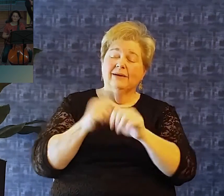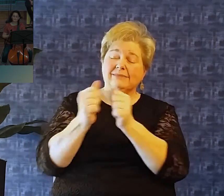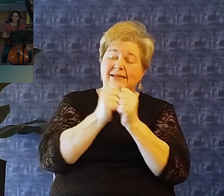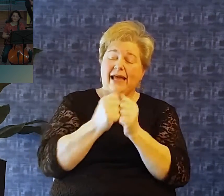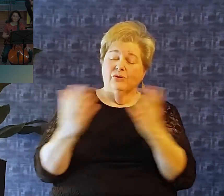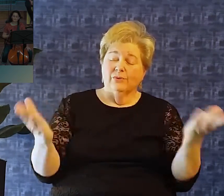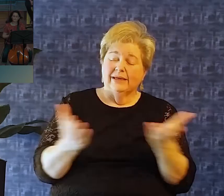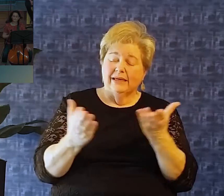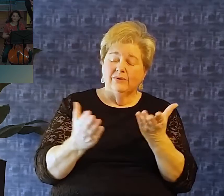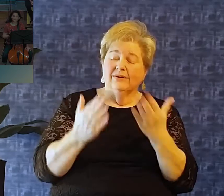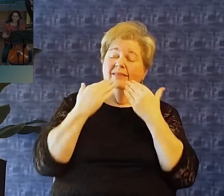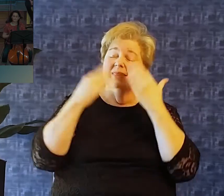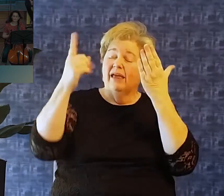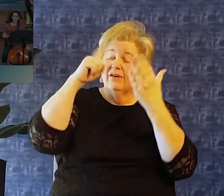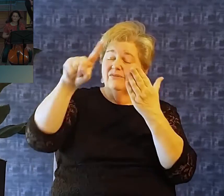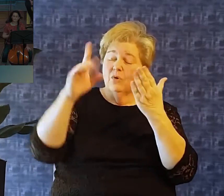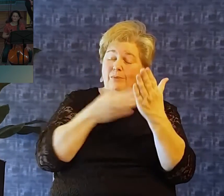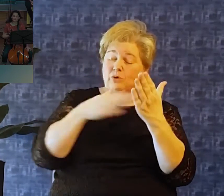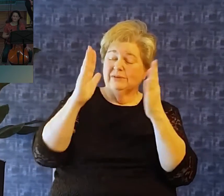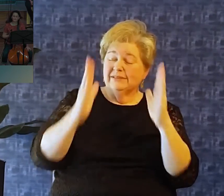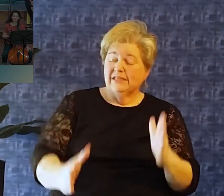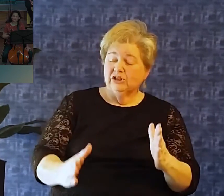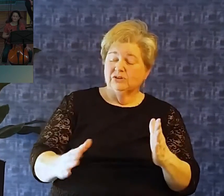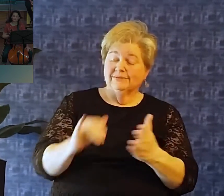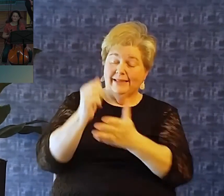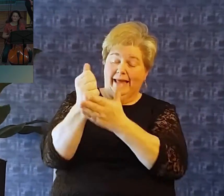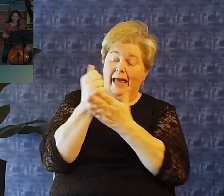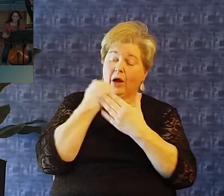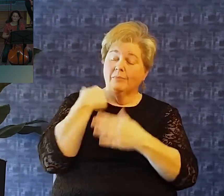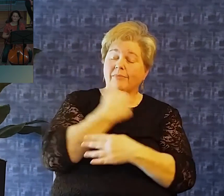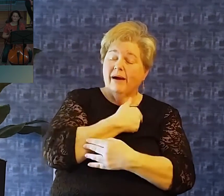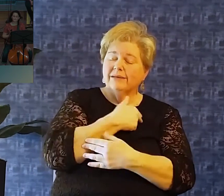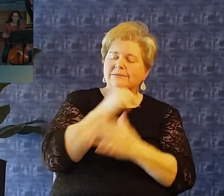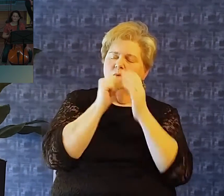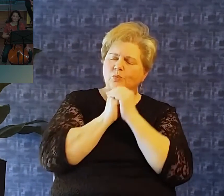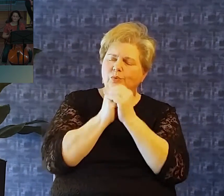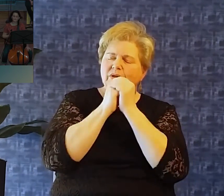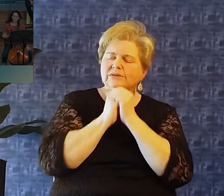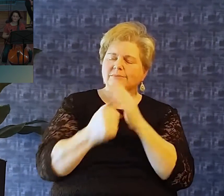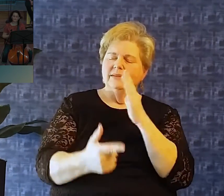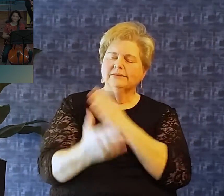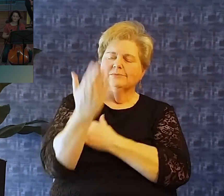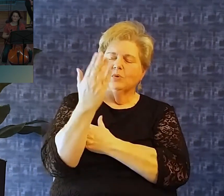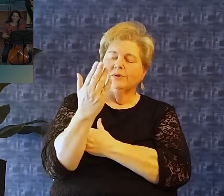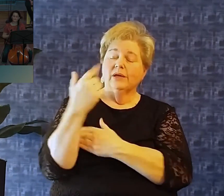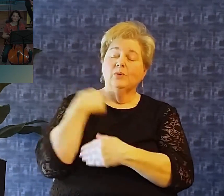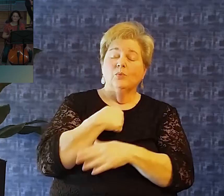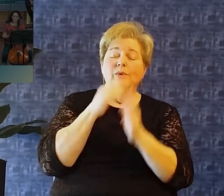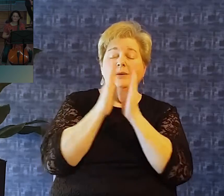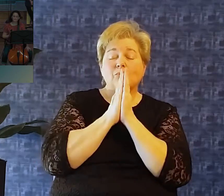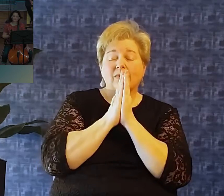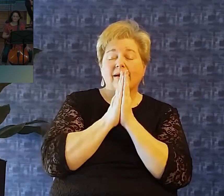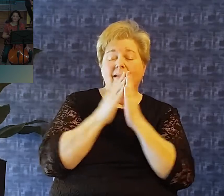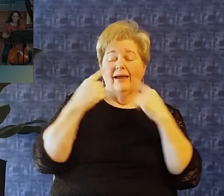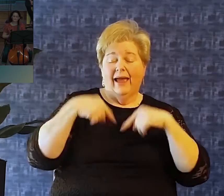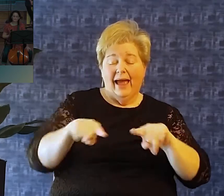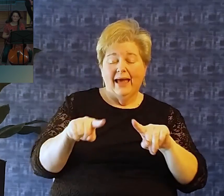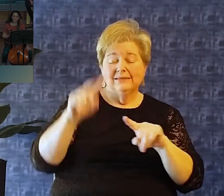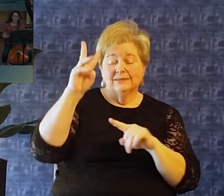We thank you for our musicians who have helped us in our worship this morning We do pray that as Pastor West